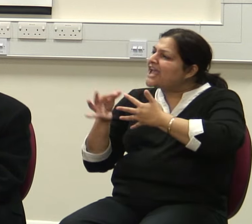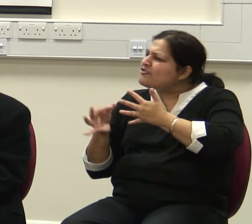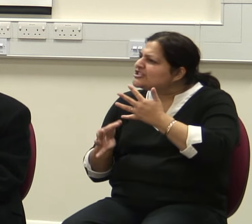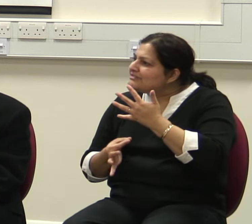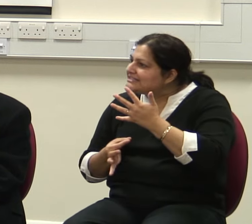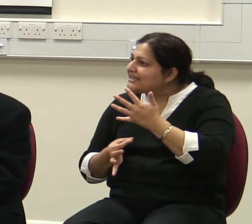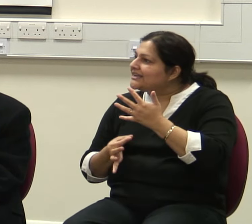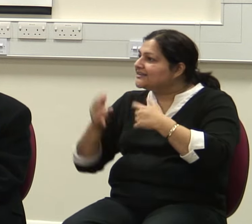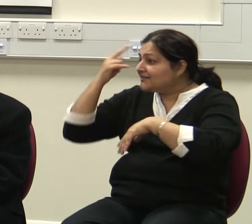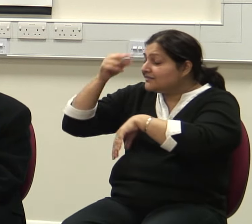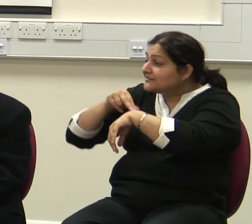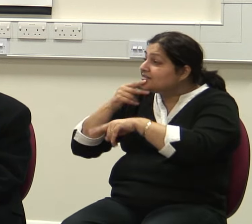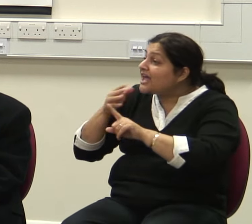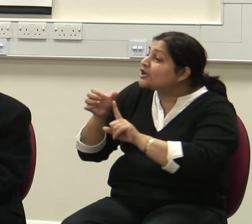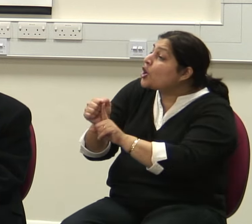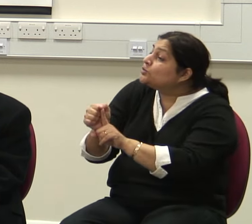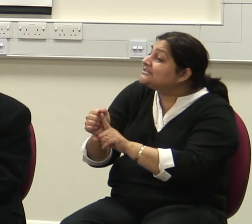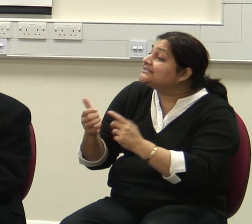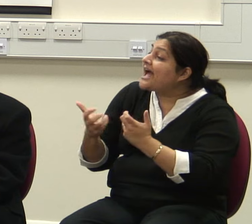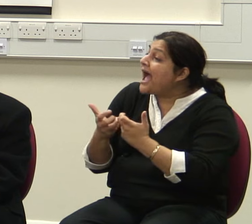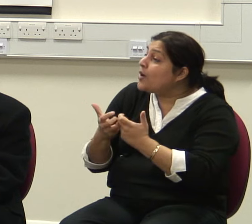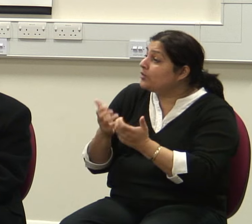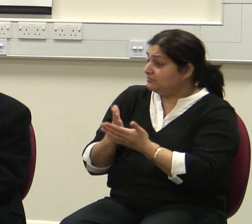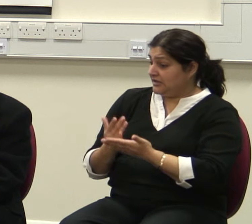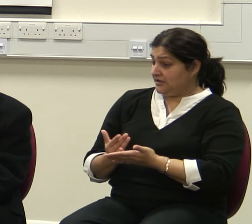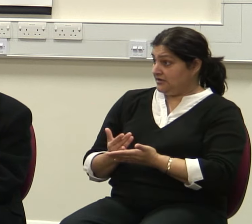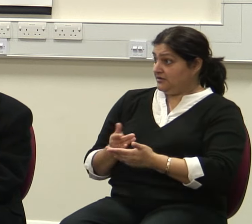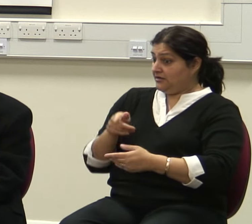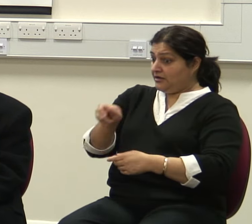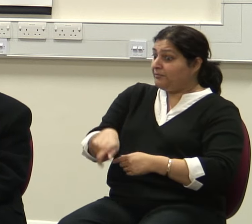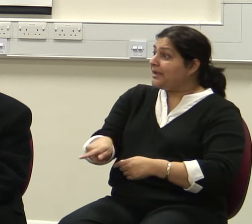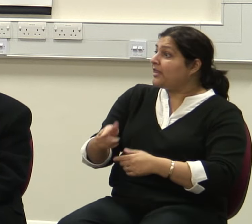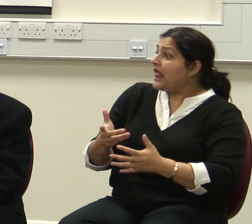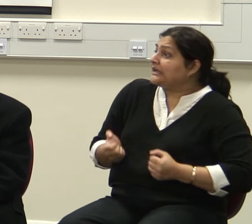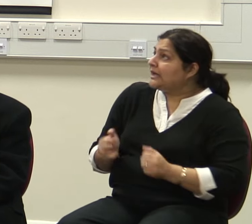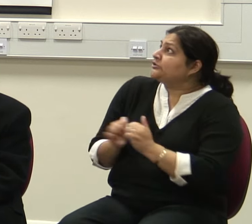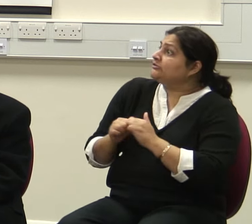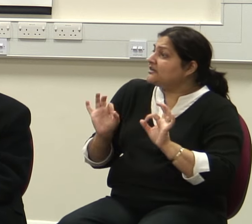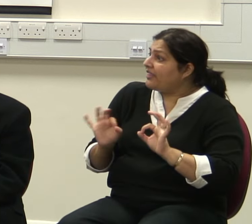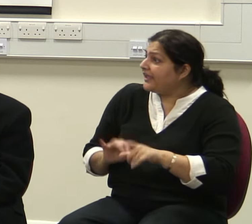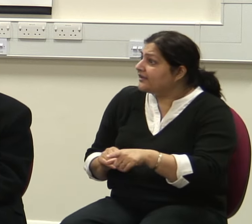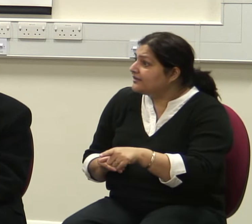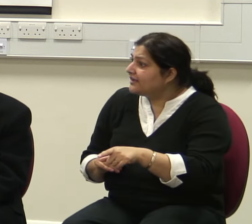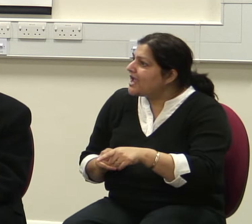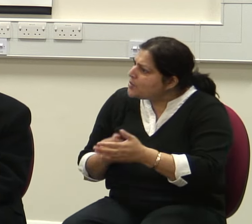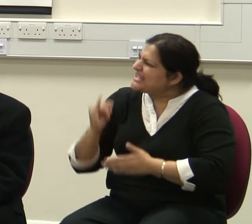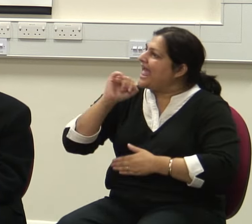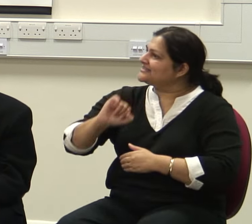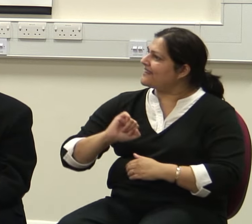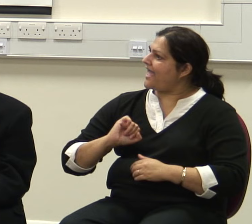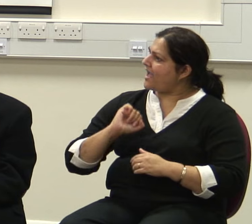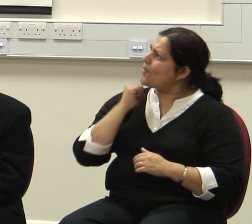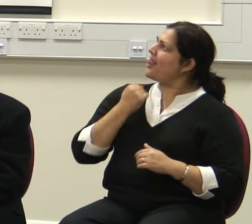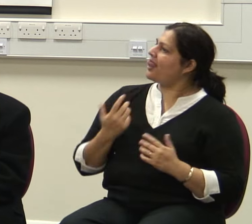cyclic diagnosis were made against people's will. People didn't say, go to a doctor and say, like they now go and say,